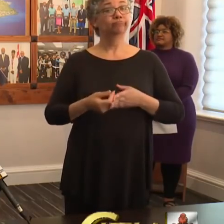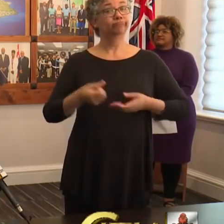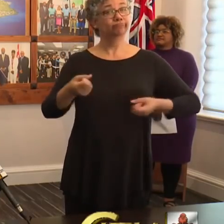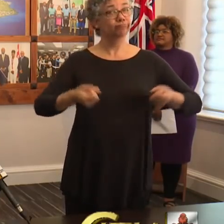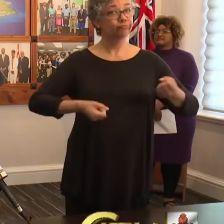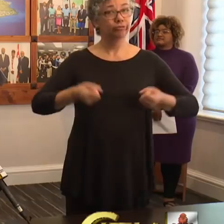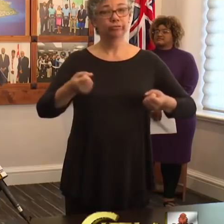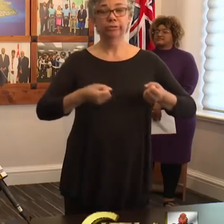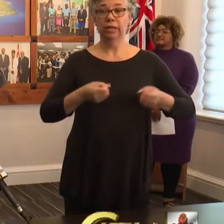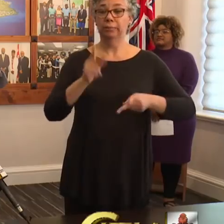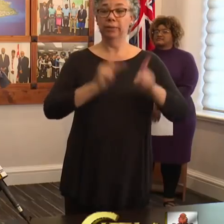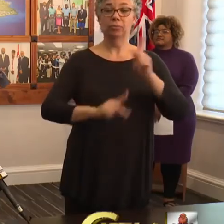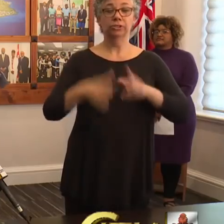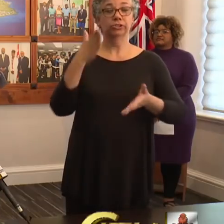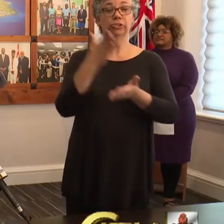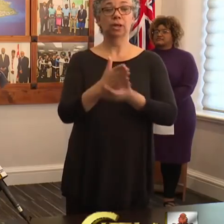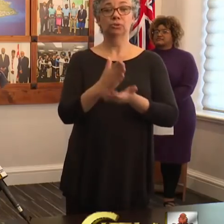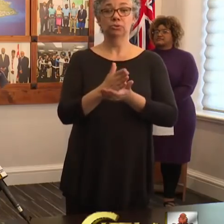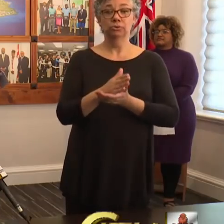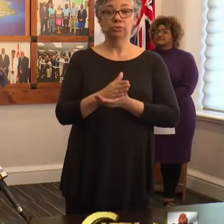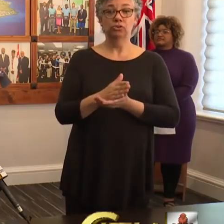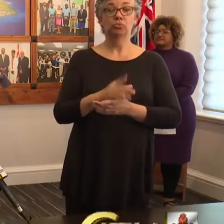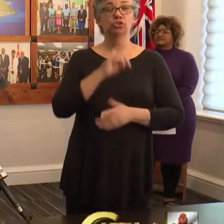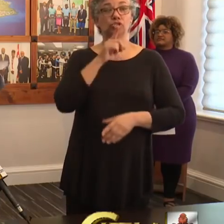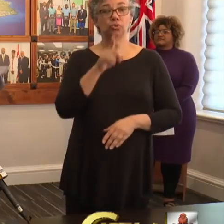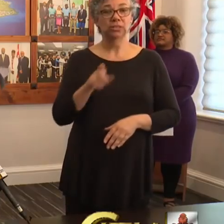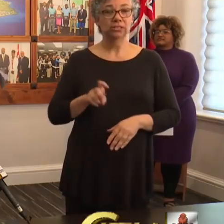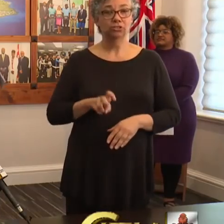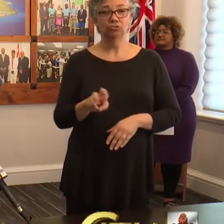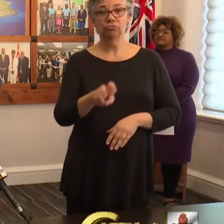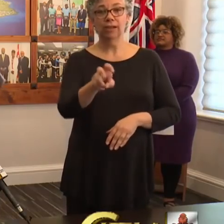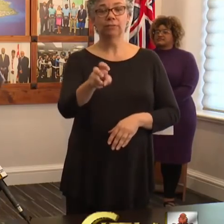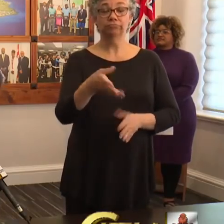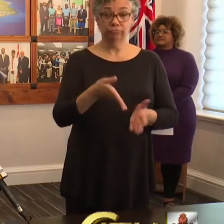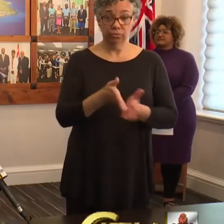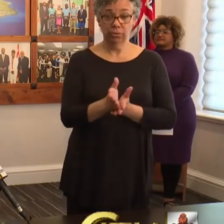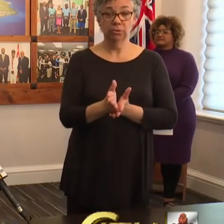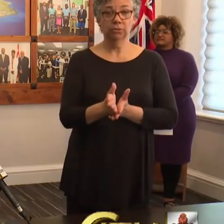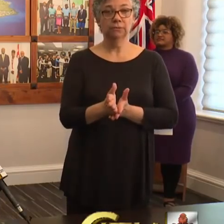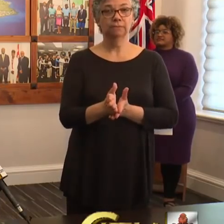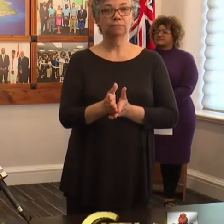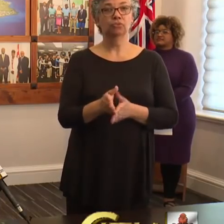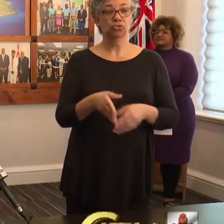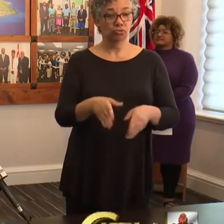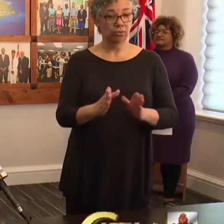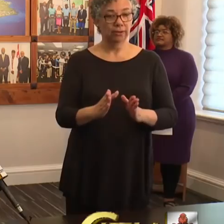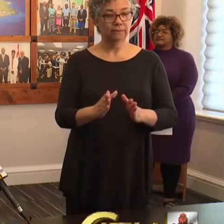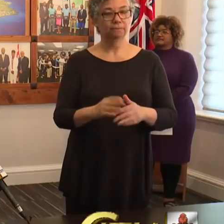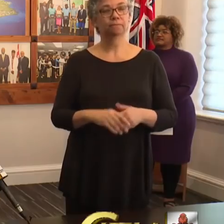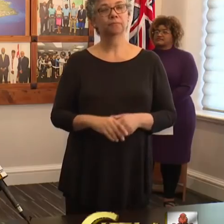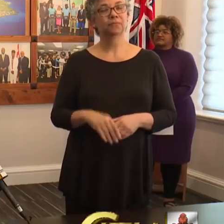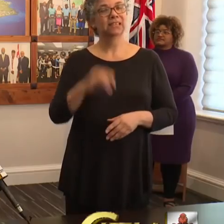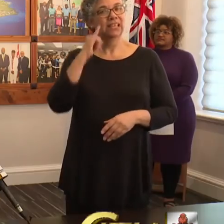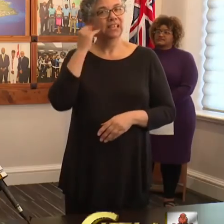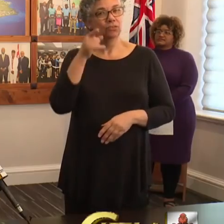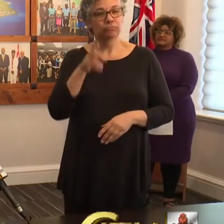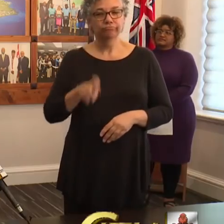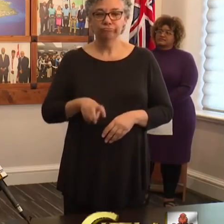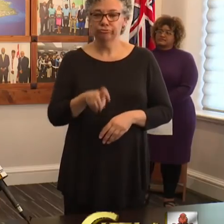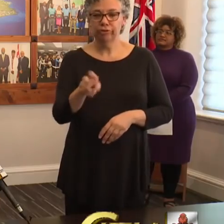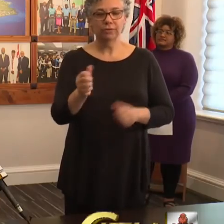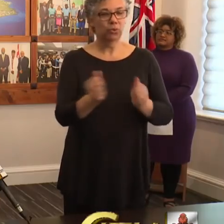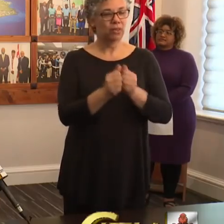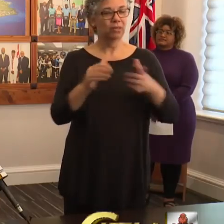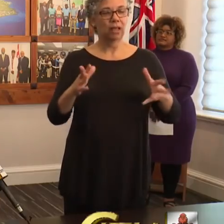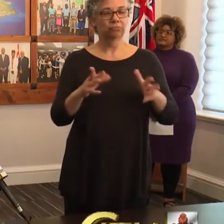will be stopped to ensure that the travel is permitted. Those who are found not to be travelling with these